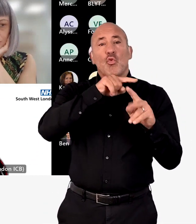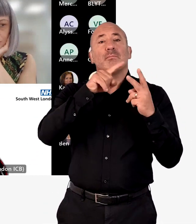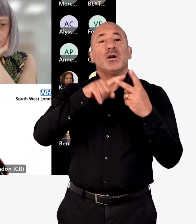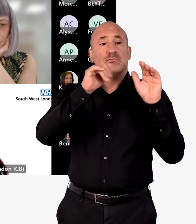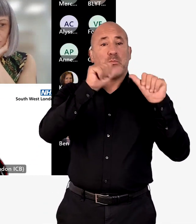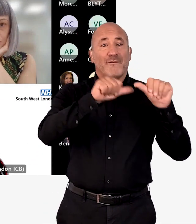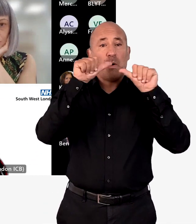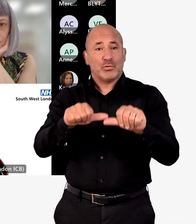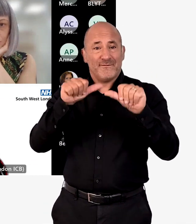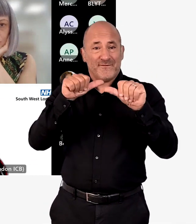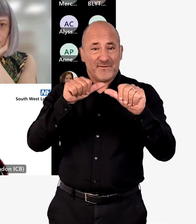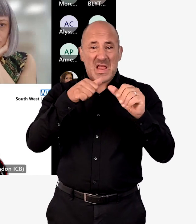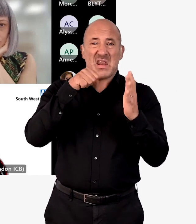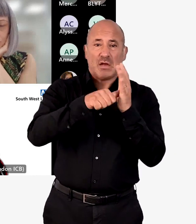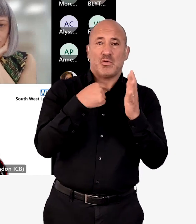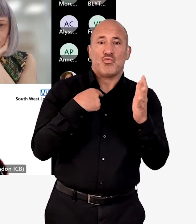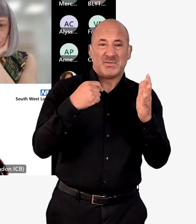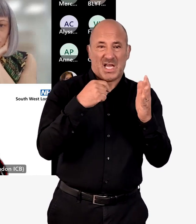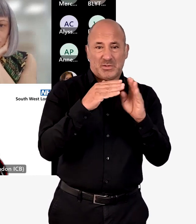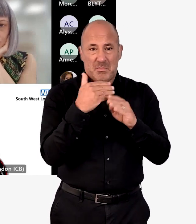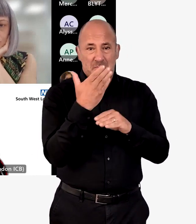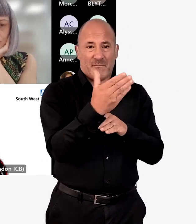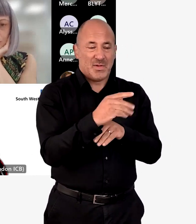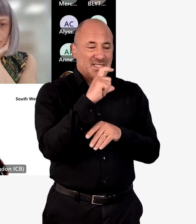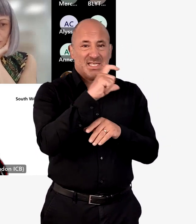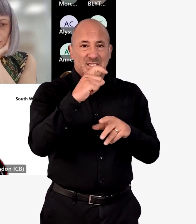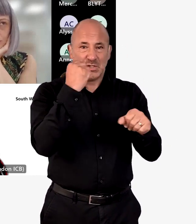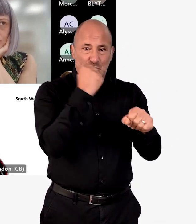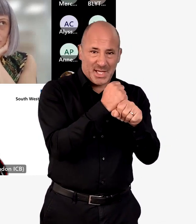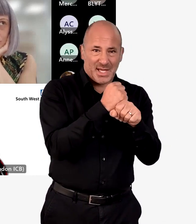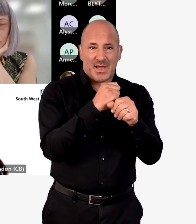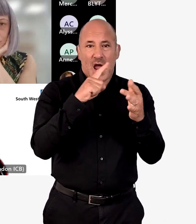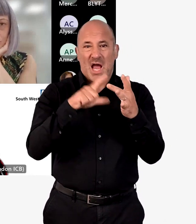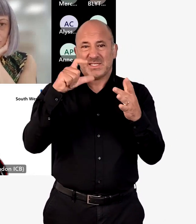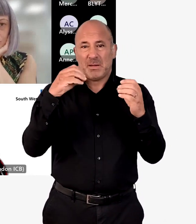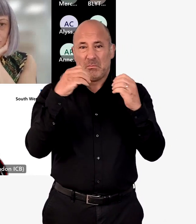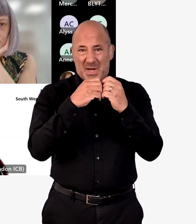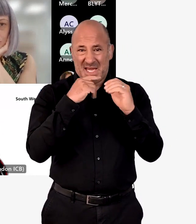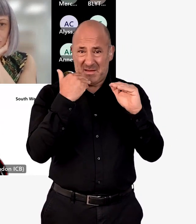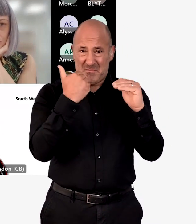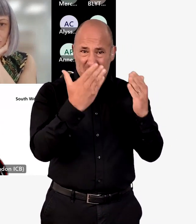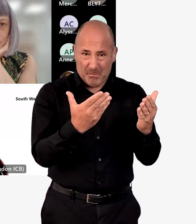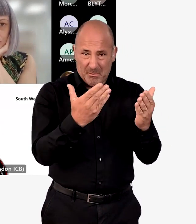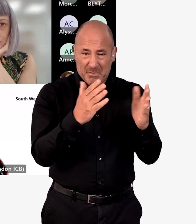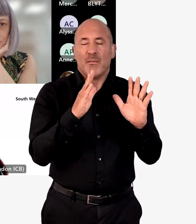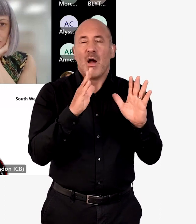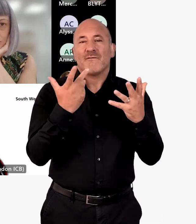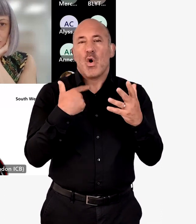that the board approved those documents and letters of representation for both the CCG and the